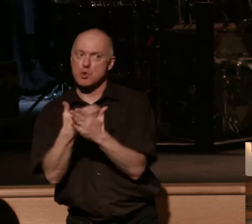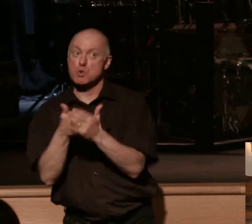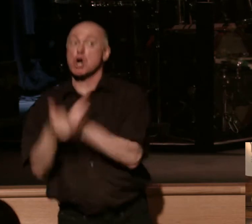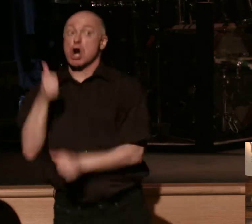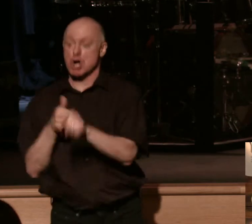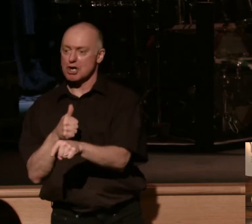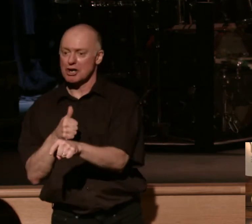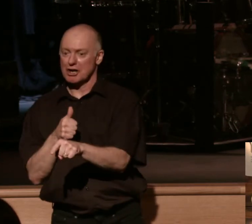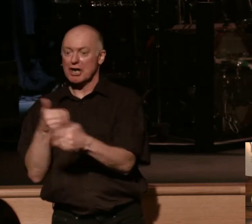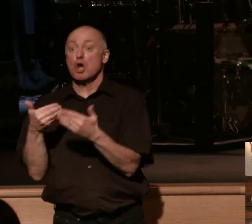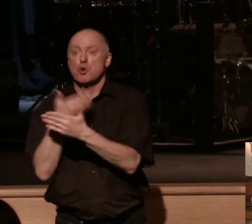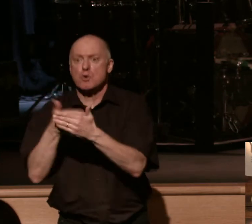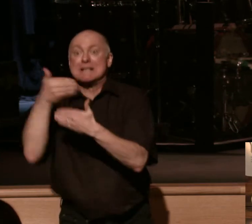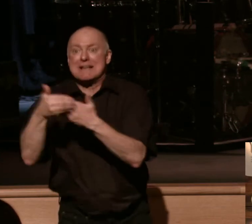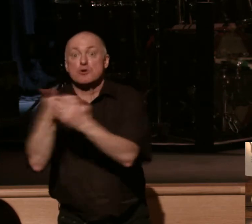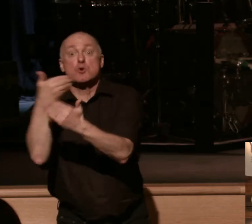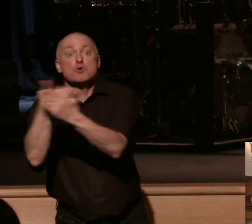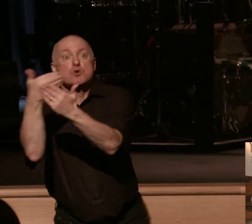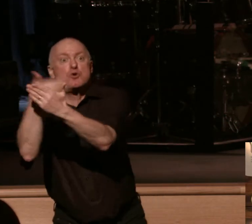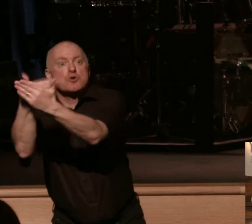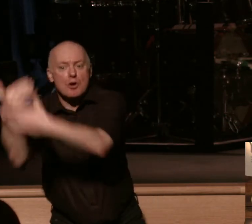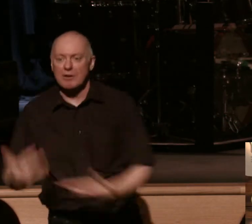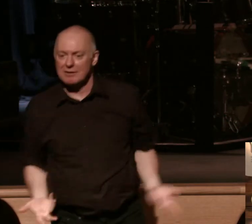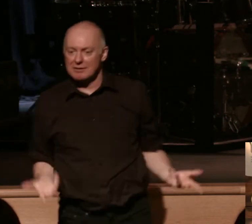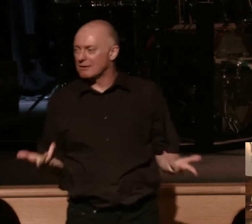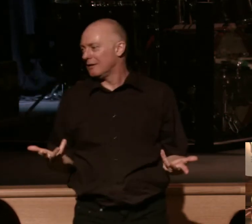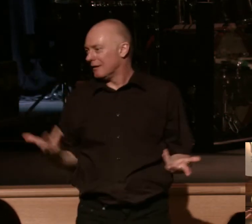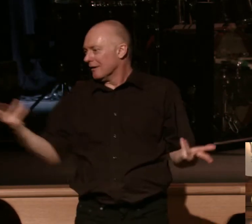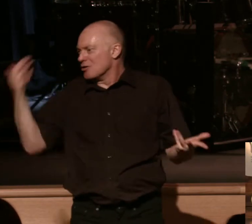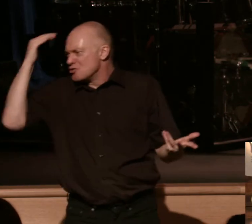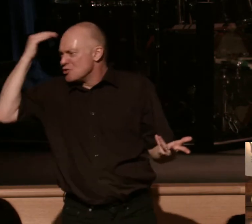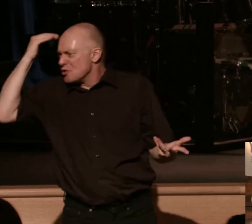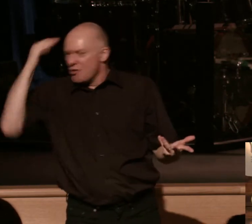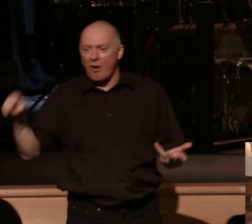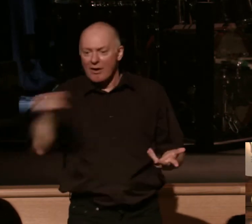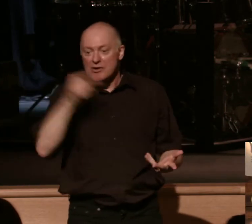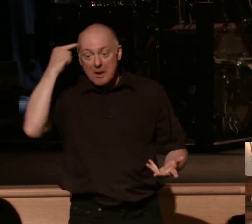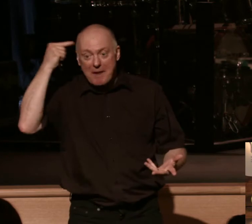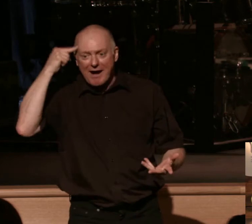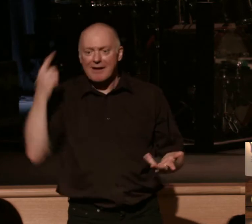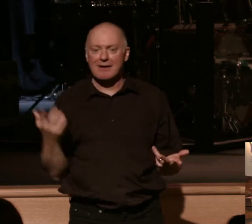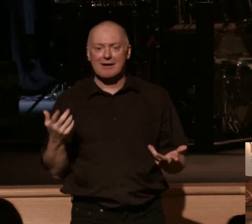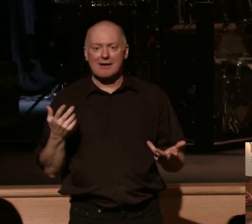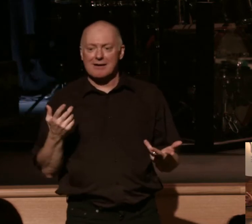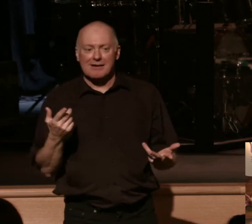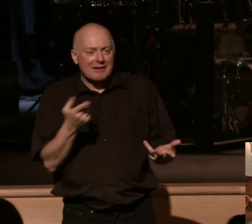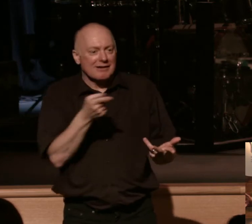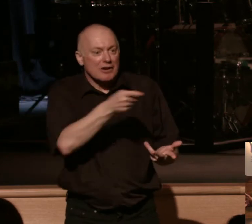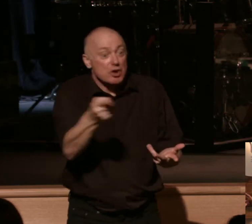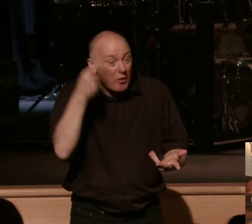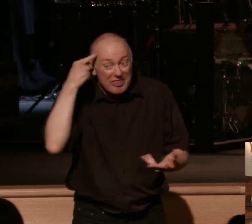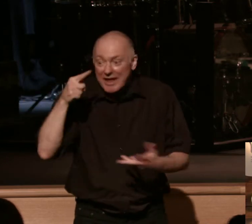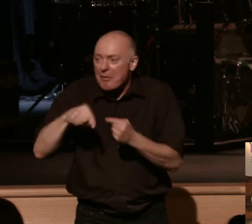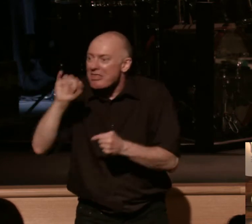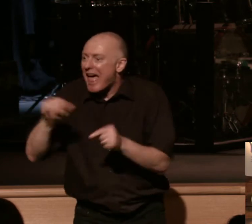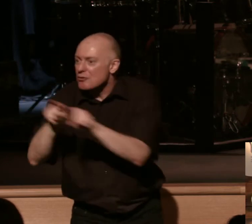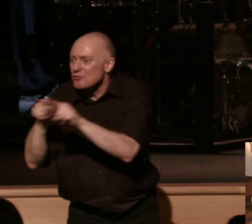new and the next new that drives us, and you can do your own calculations in your mind to see how much you are thinking about what's new